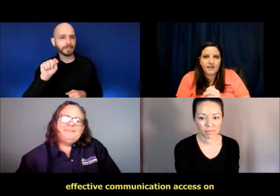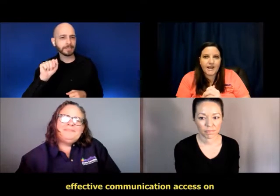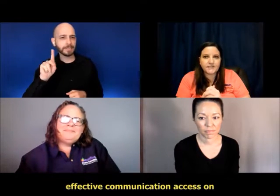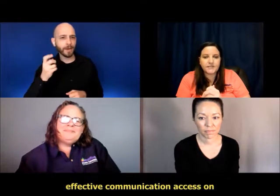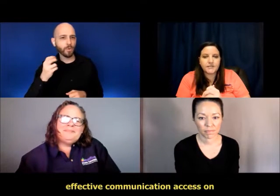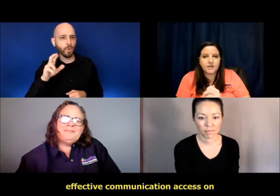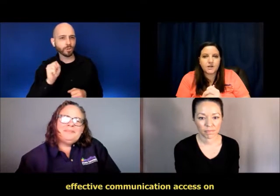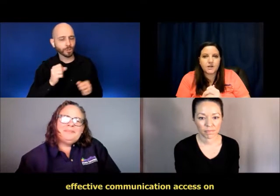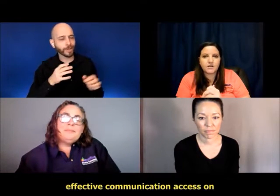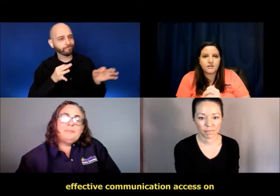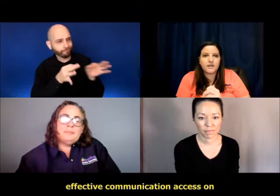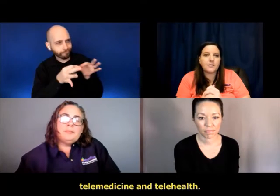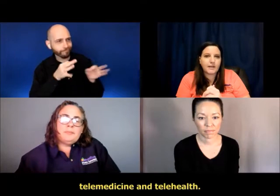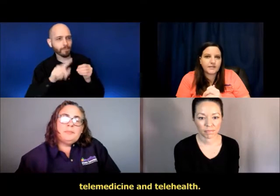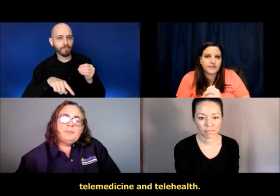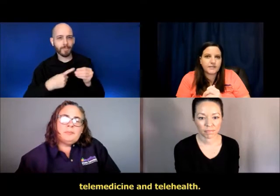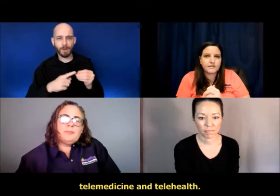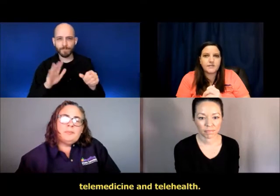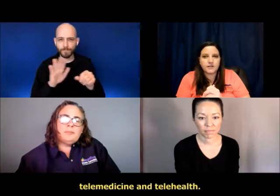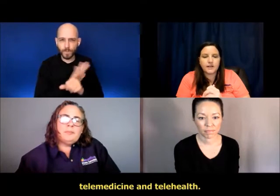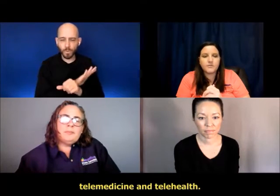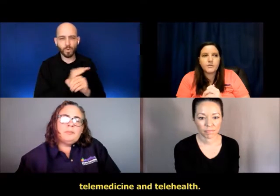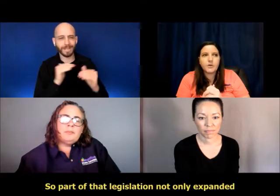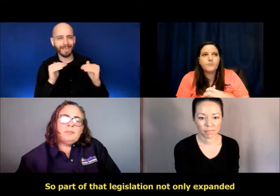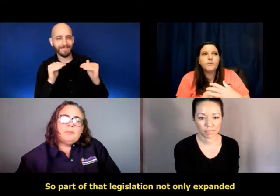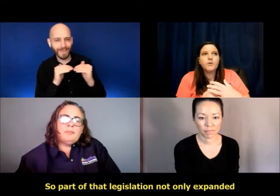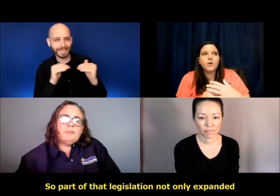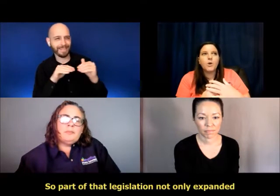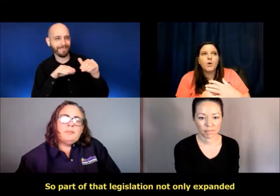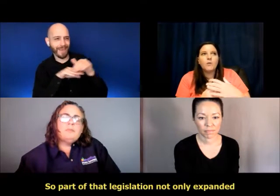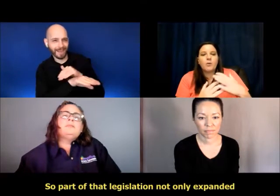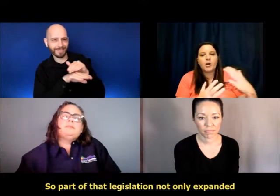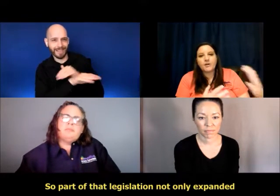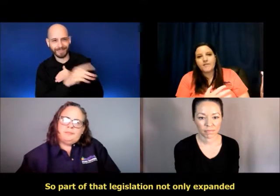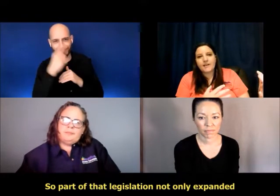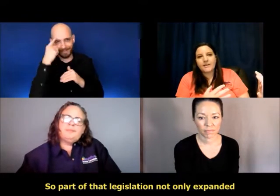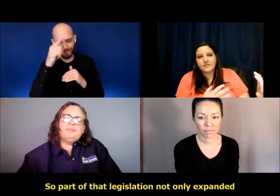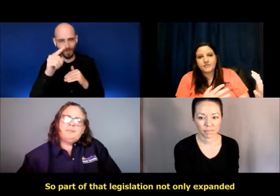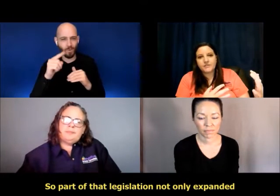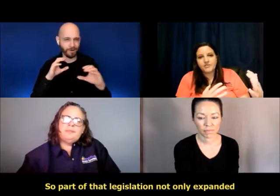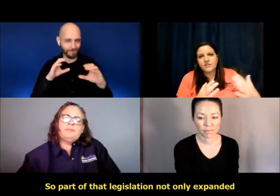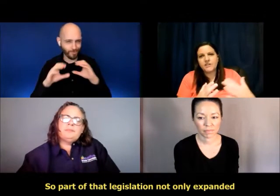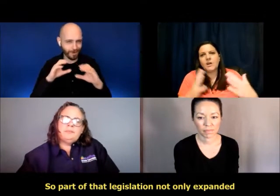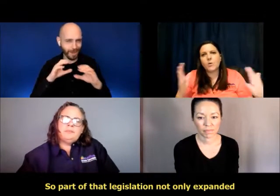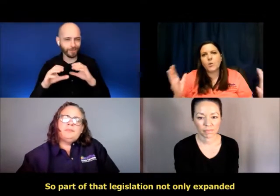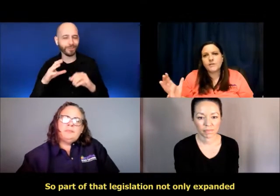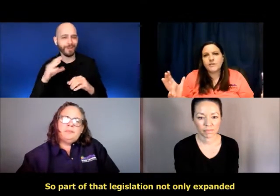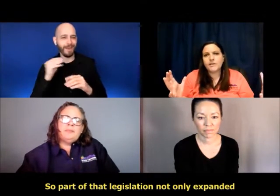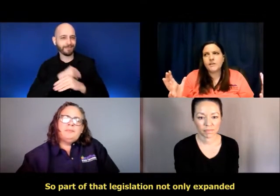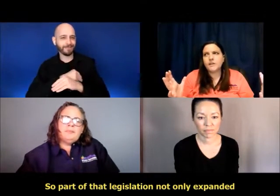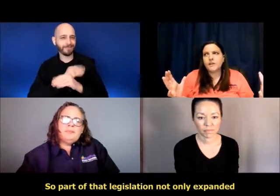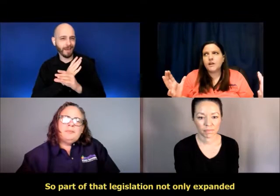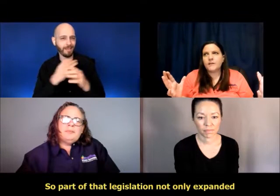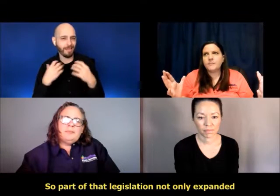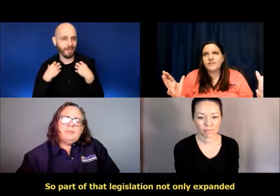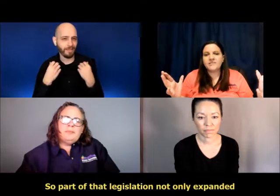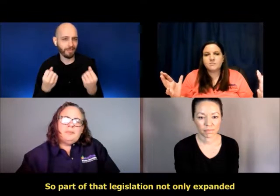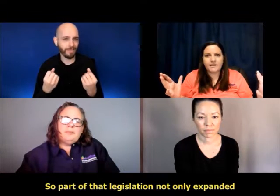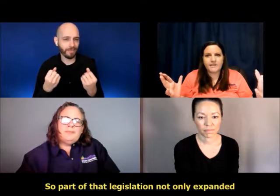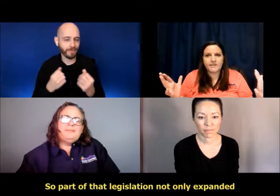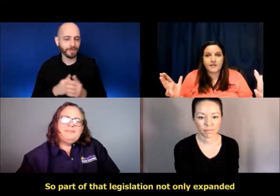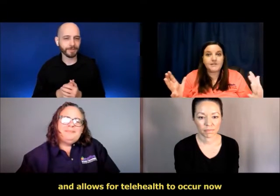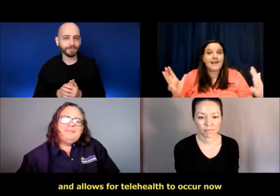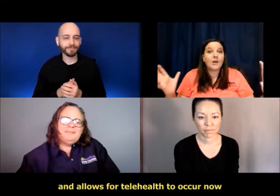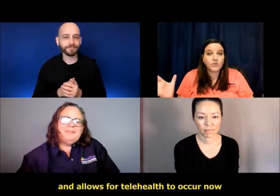communication access on telemedicine and telehealth. So part of that legislation not only, um,